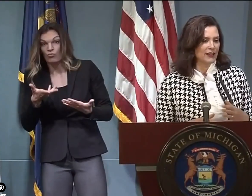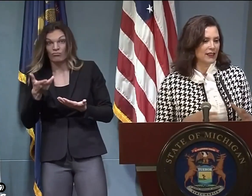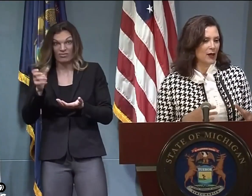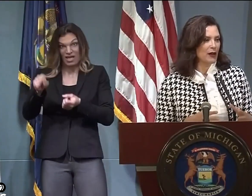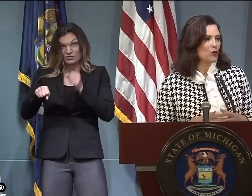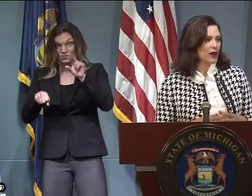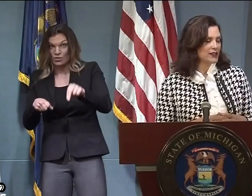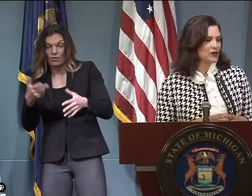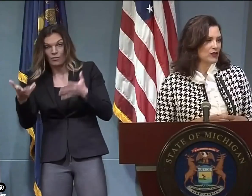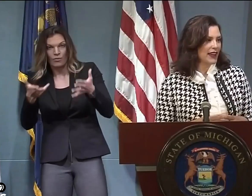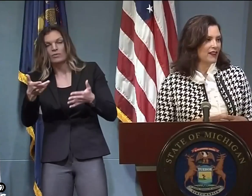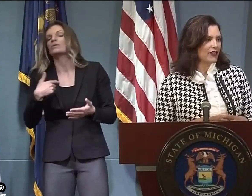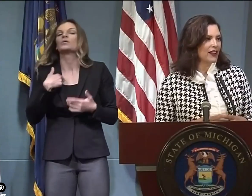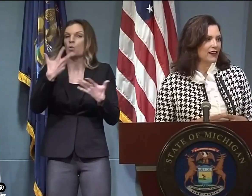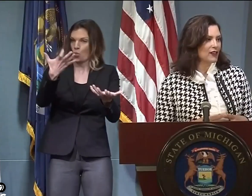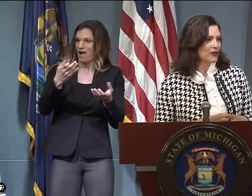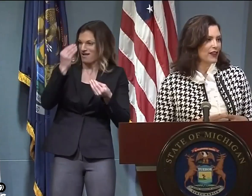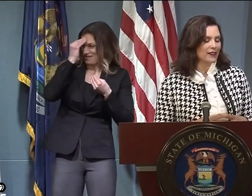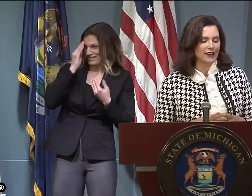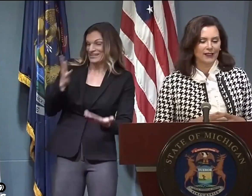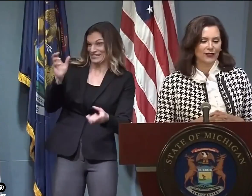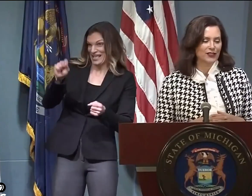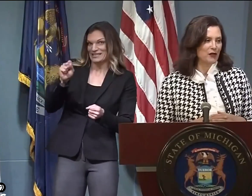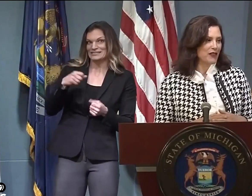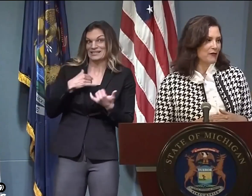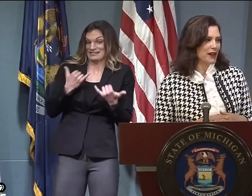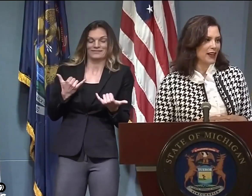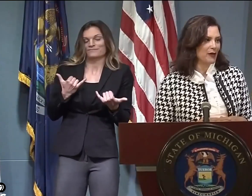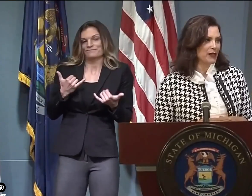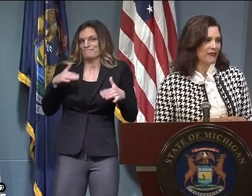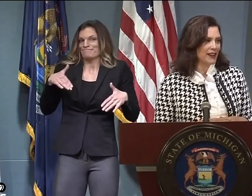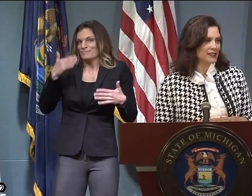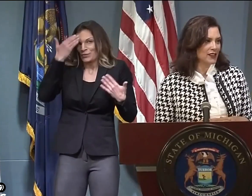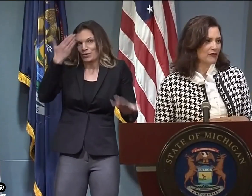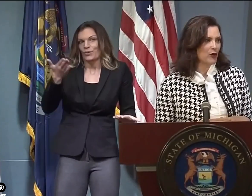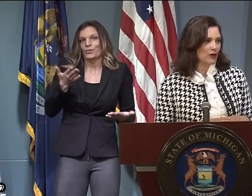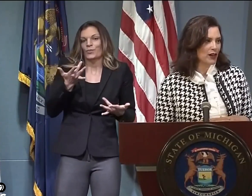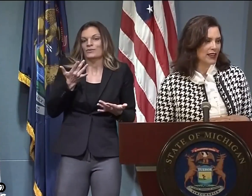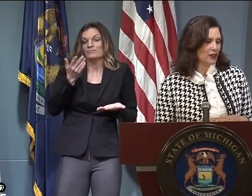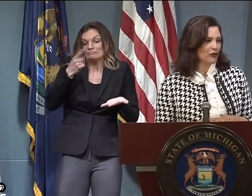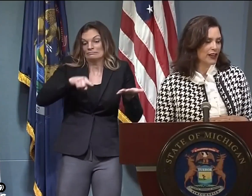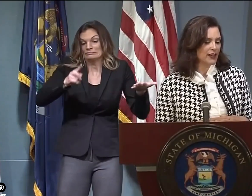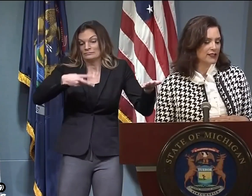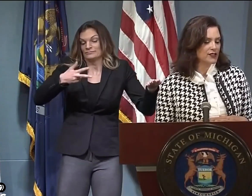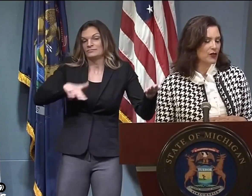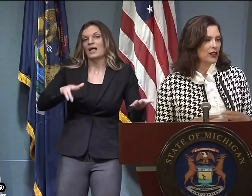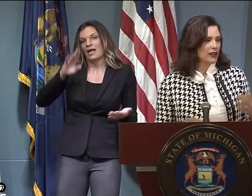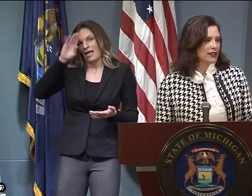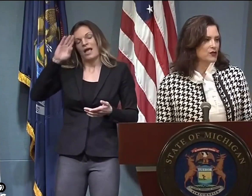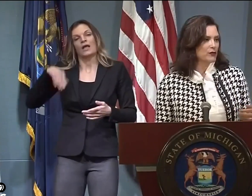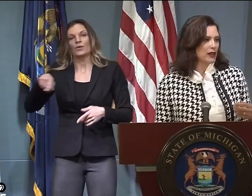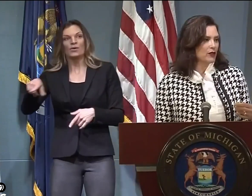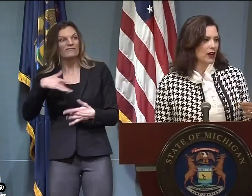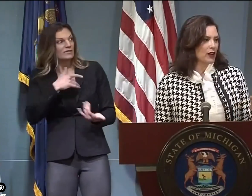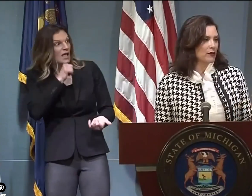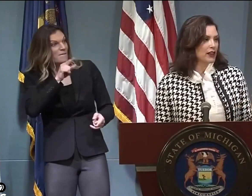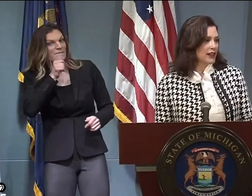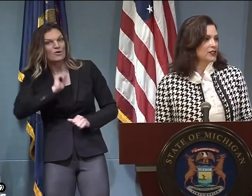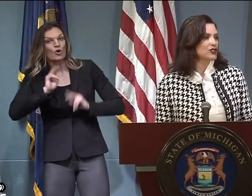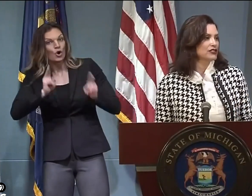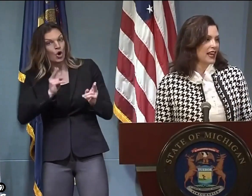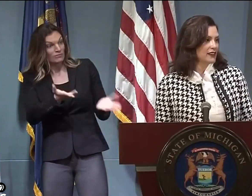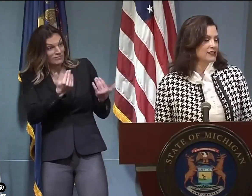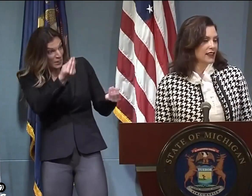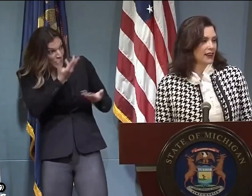guidance soon. I think in the coming weeks we will have that. I know that for some that might not be fast enough, but we want to get it